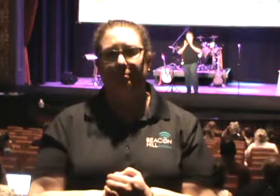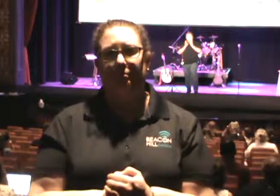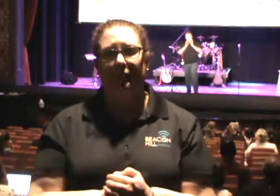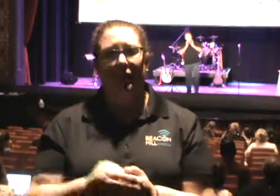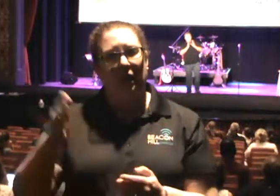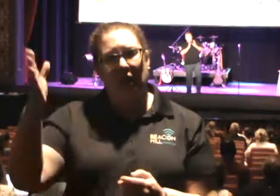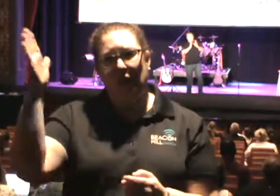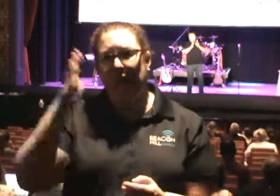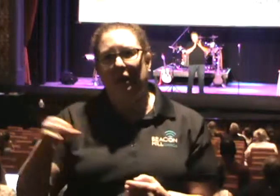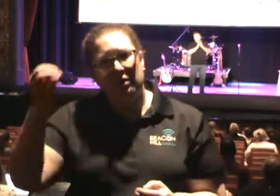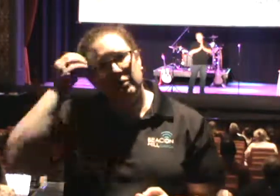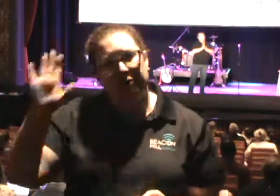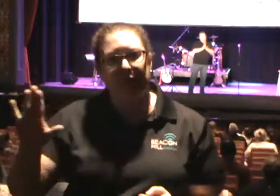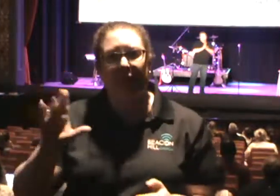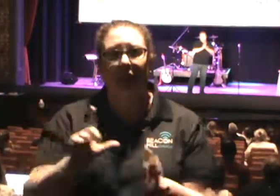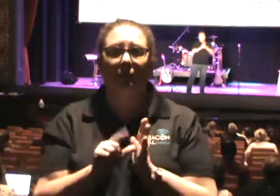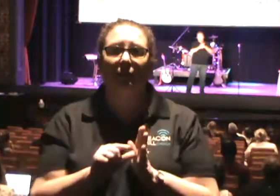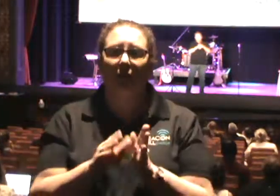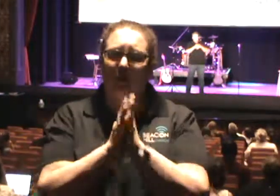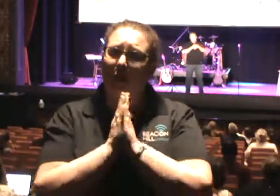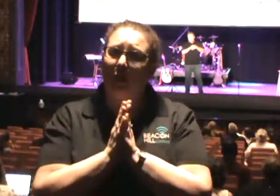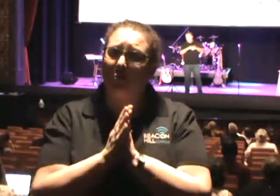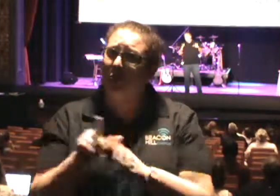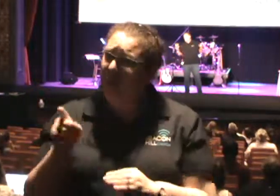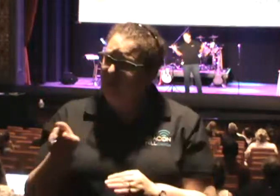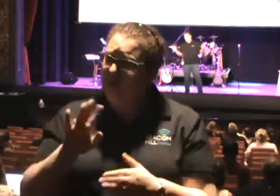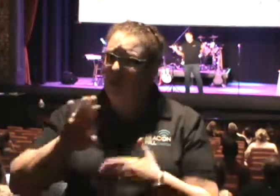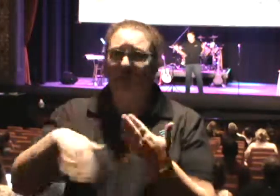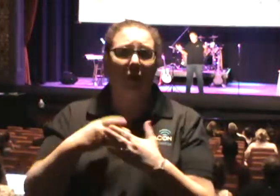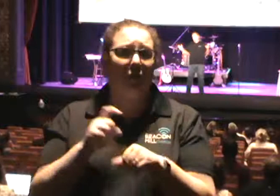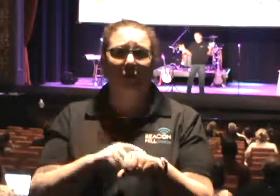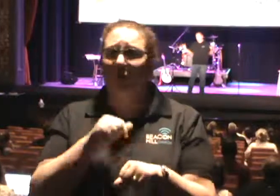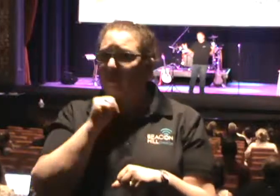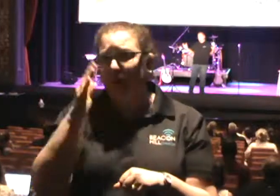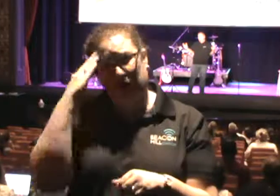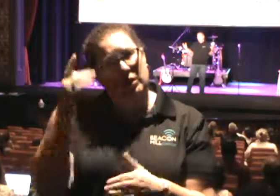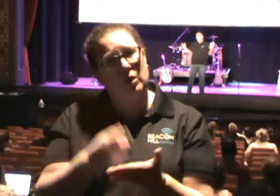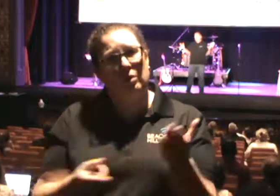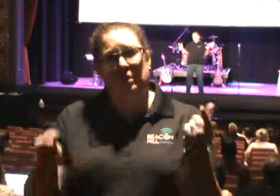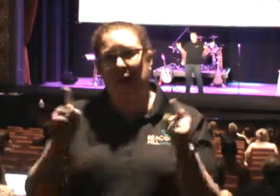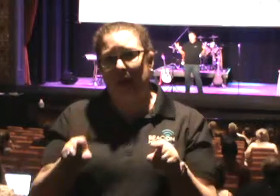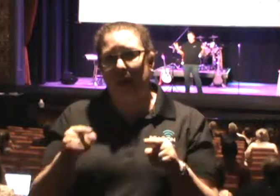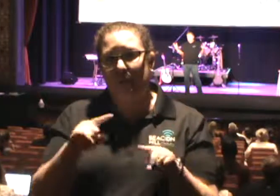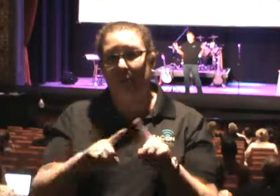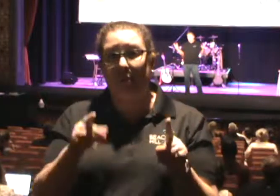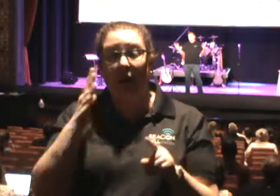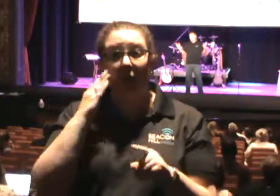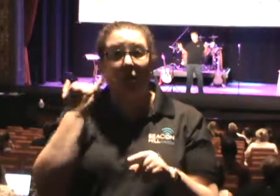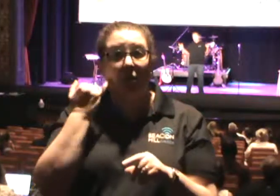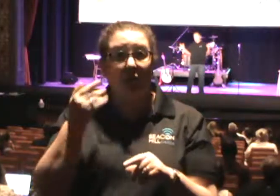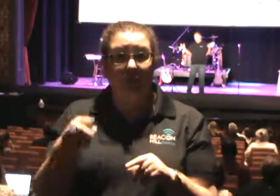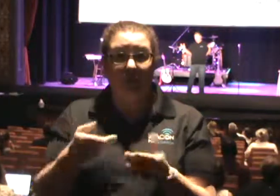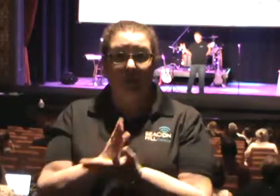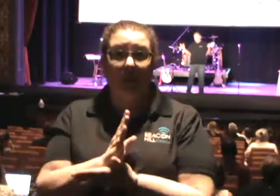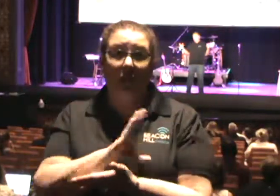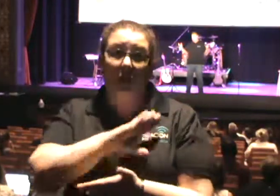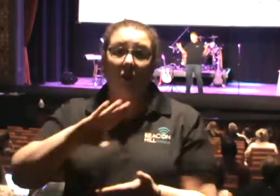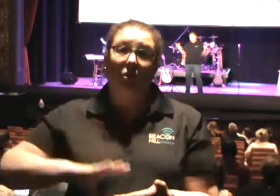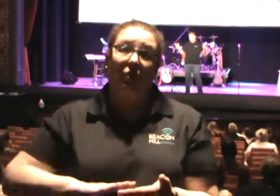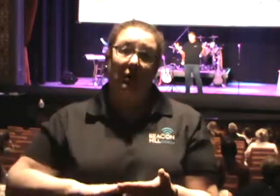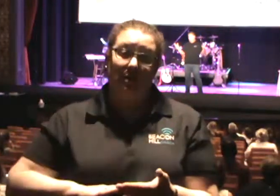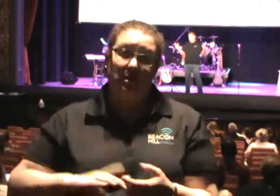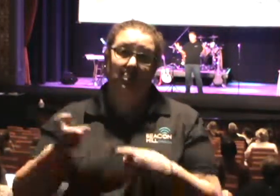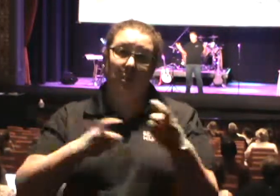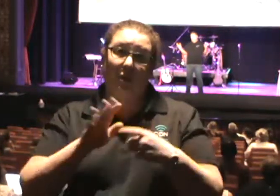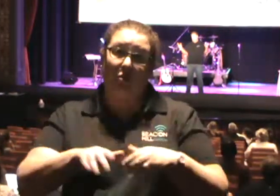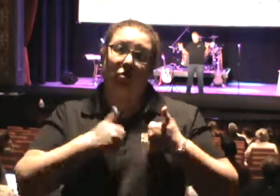I'll never forget that moment. And I pray for James all the time. And I don't know what's happened to him, but I know this. If he's let Christ get a hold of his life, he's a lot better than he was before in